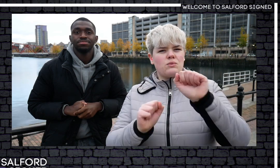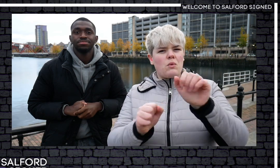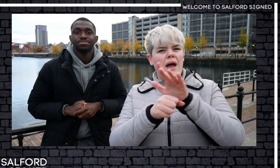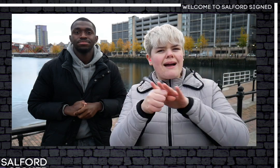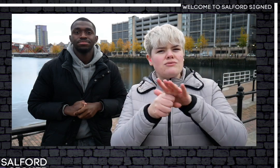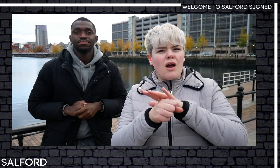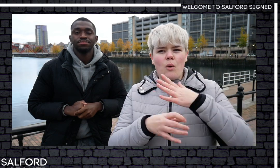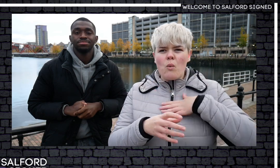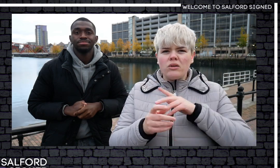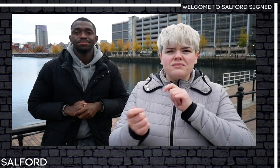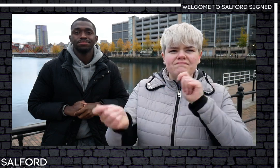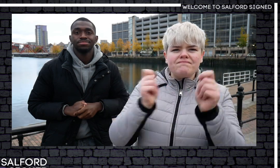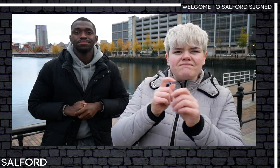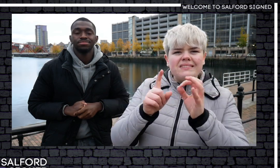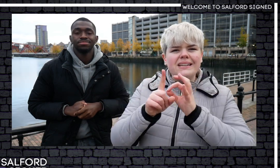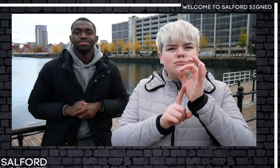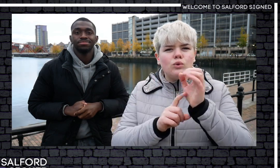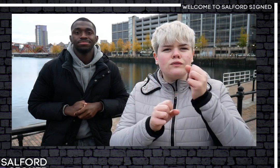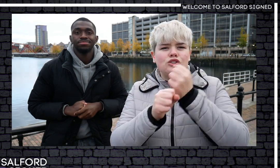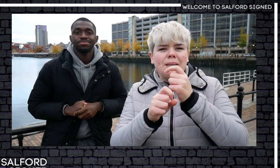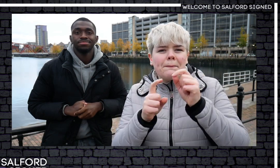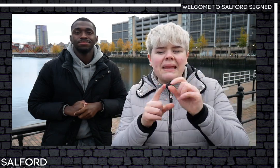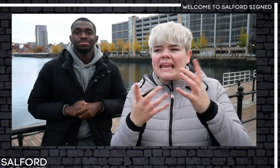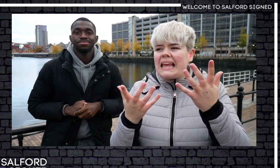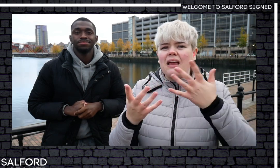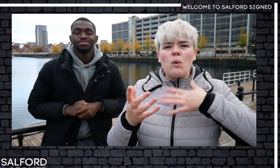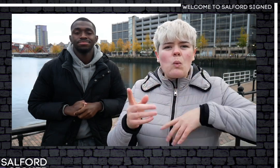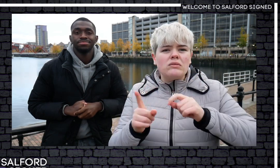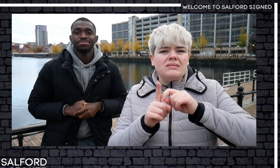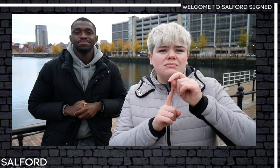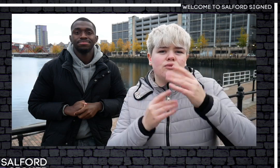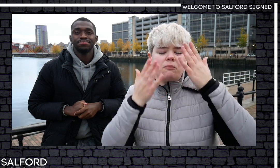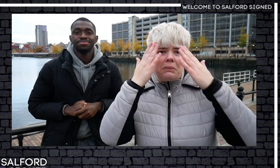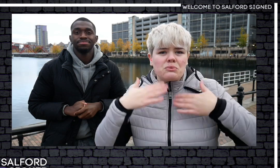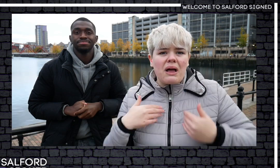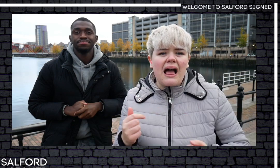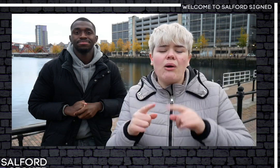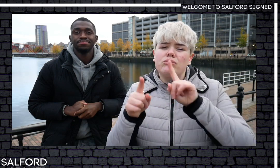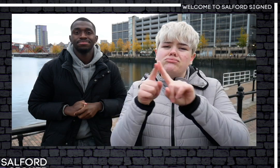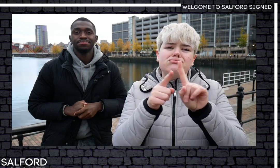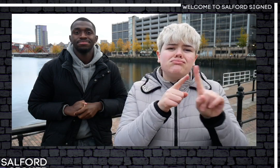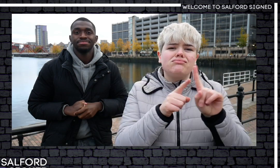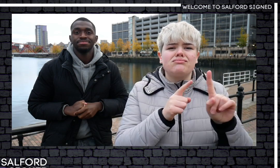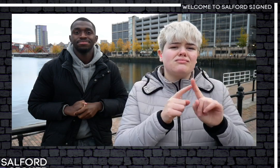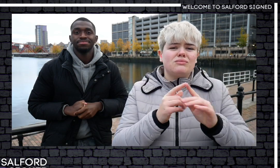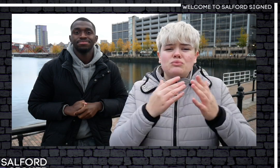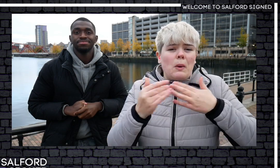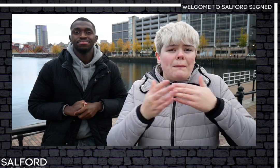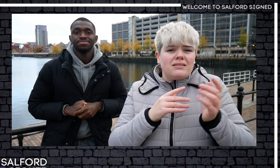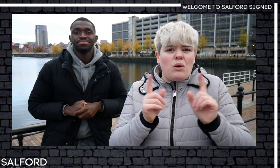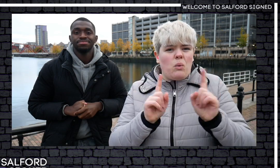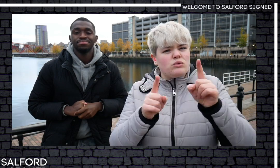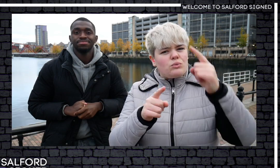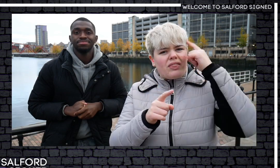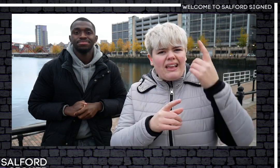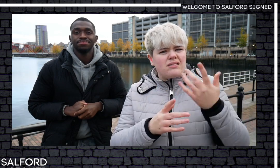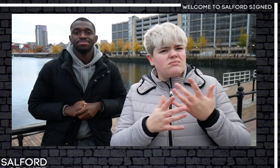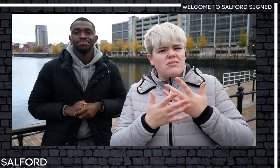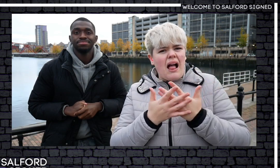What would you like to see happen in your local community to boost general well-being and health? It could be that you want to